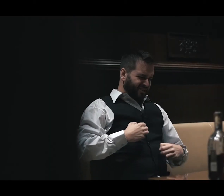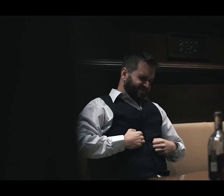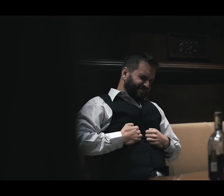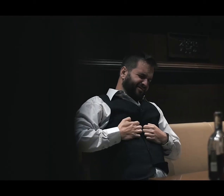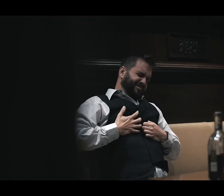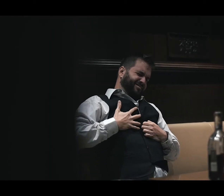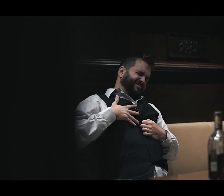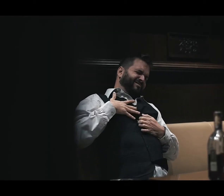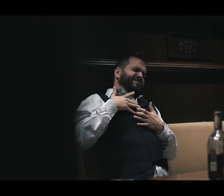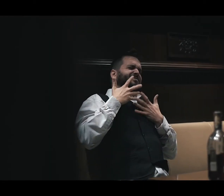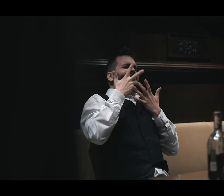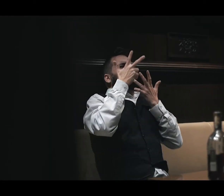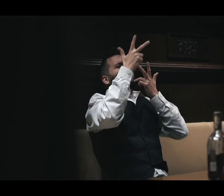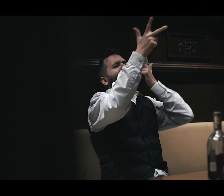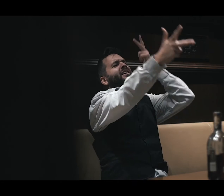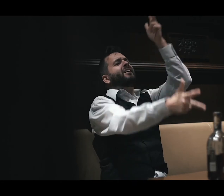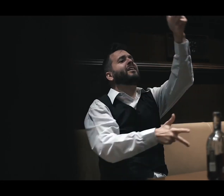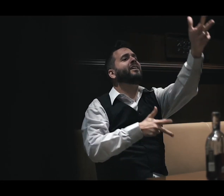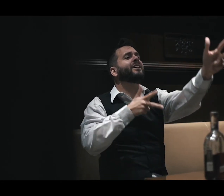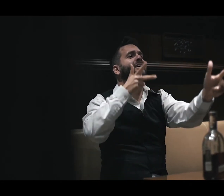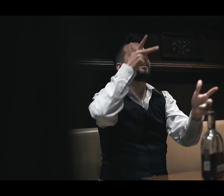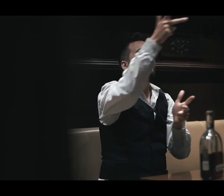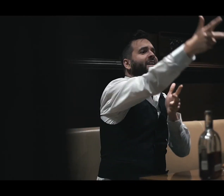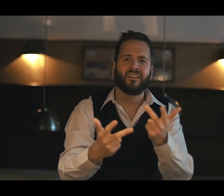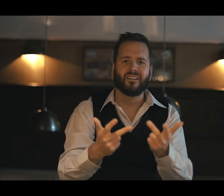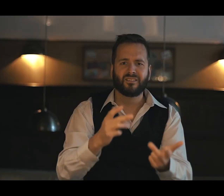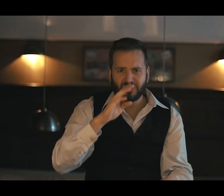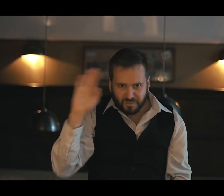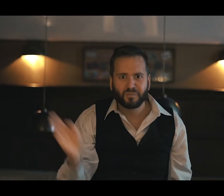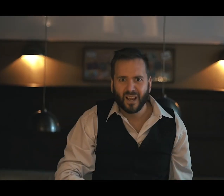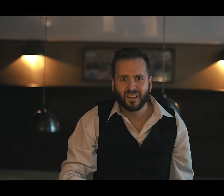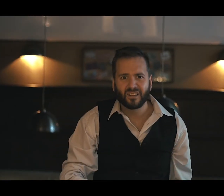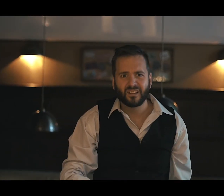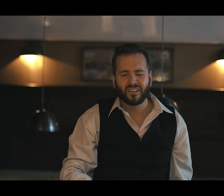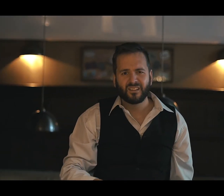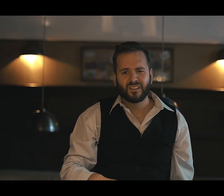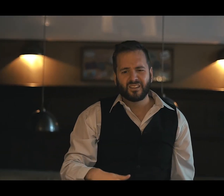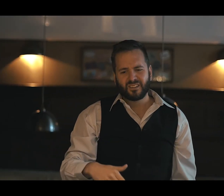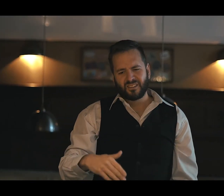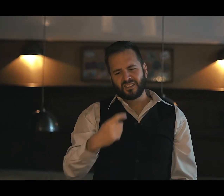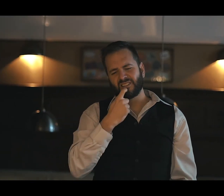I said something wrong Now I long for